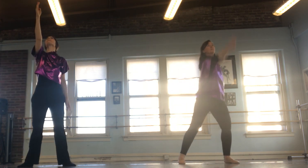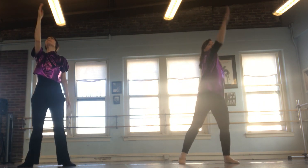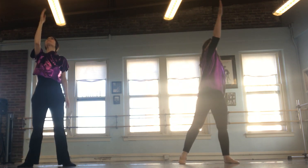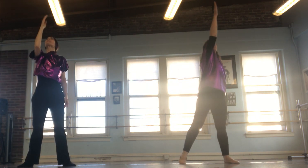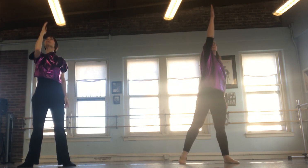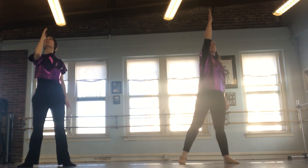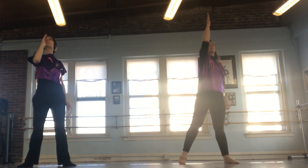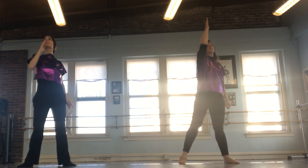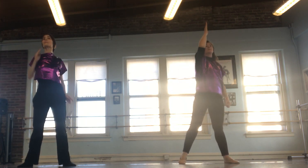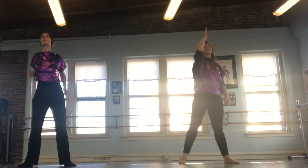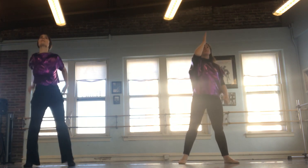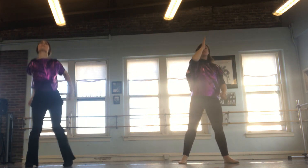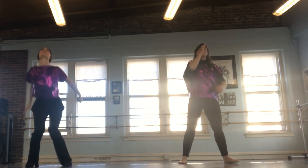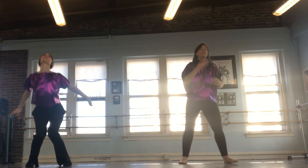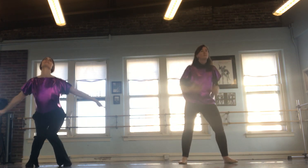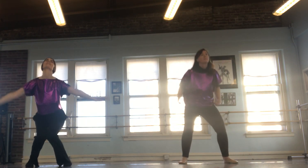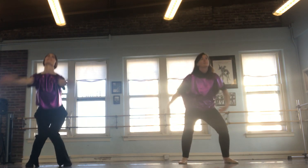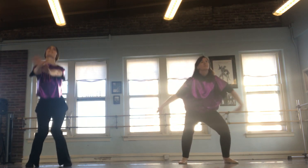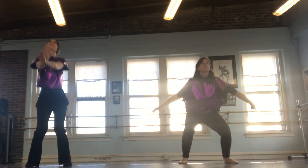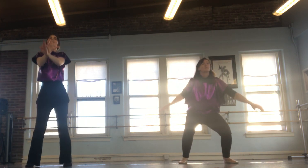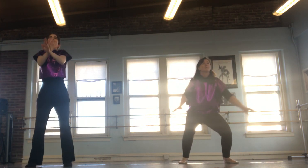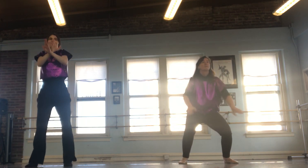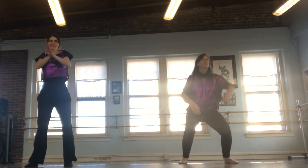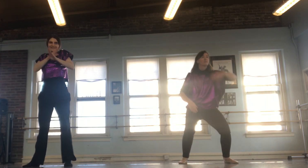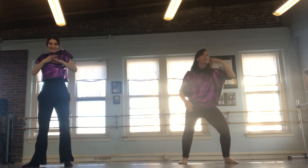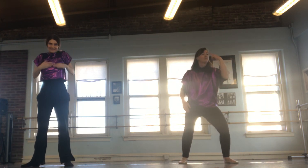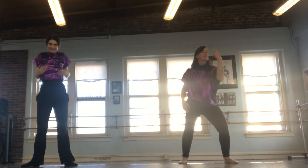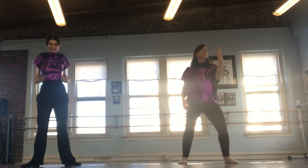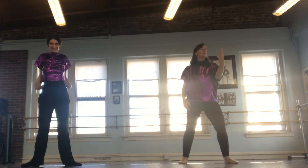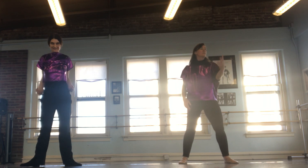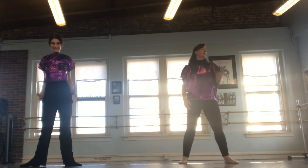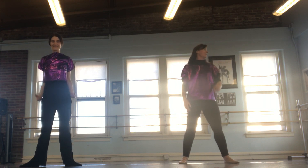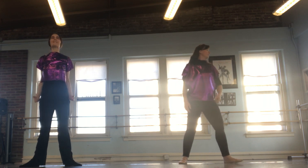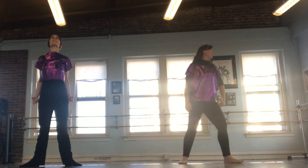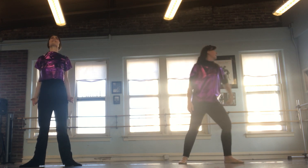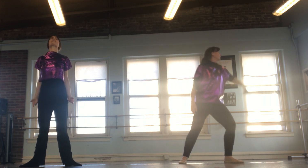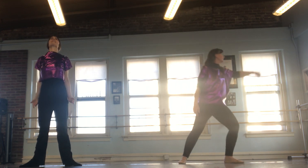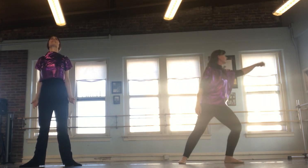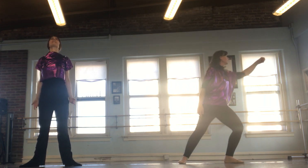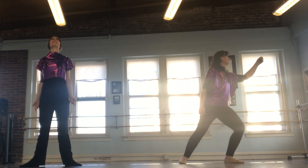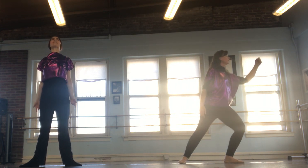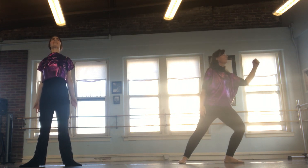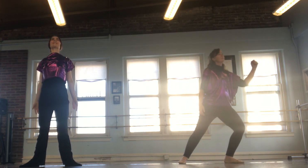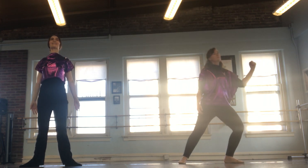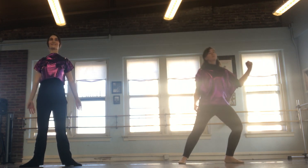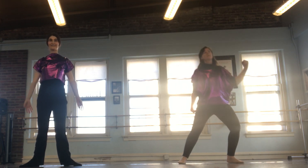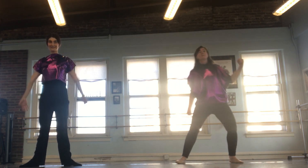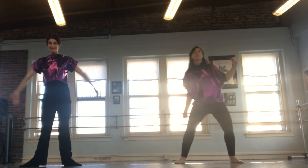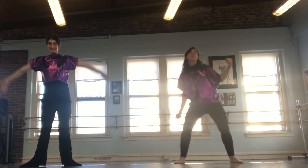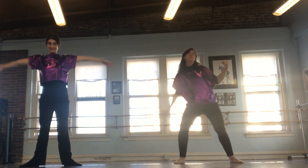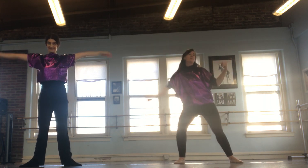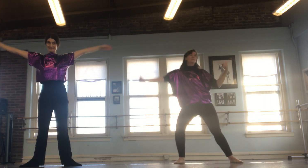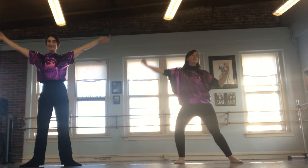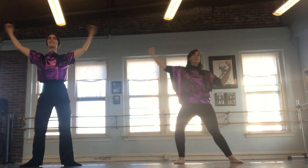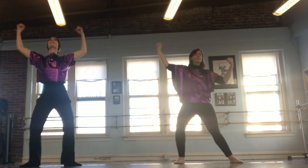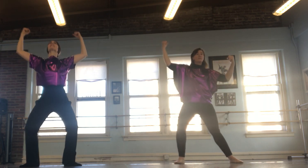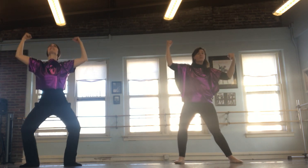God, and all will see how great, How great